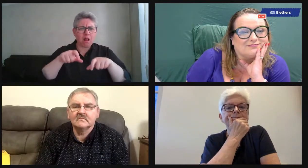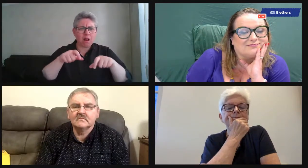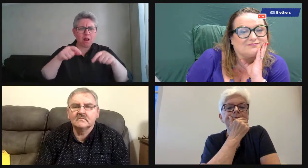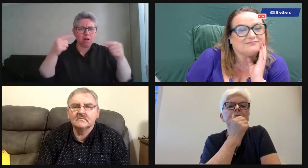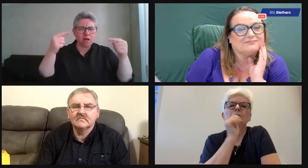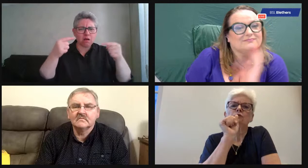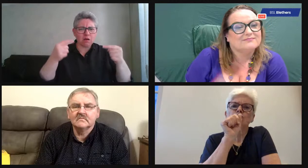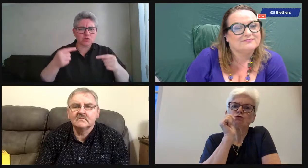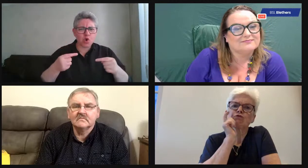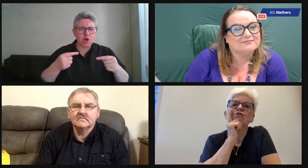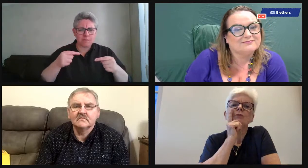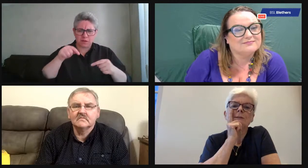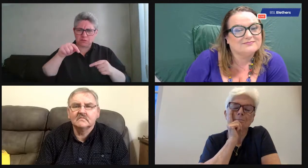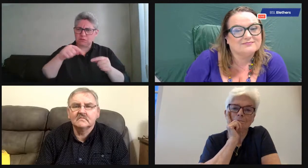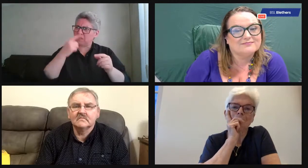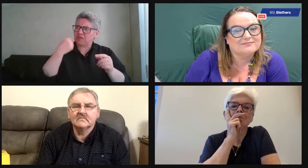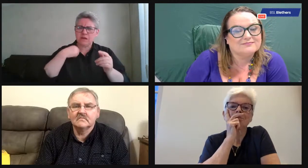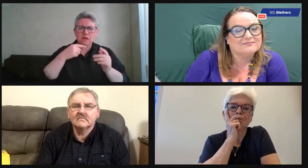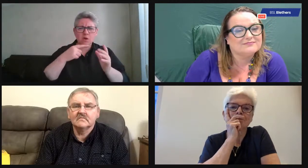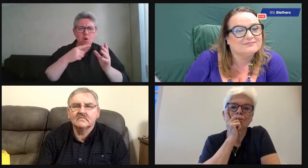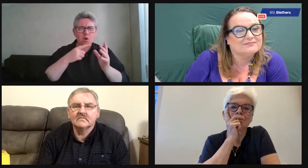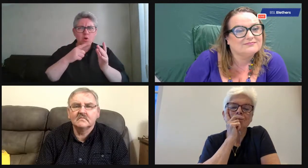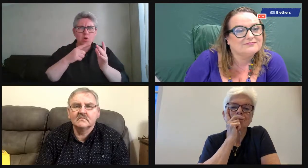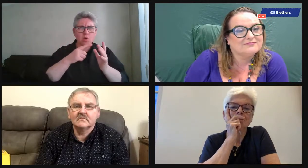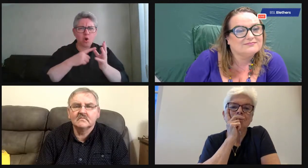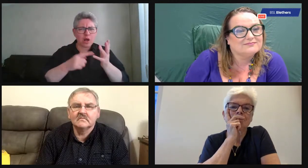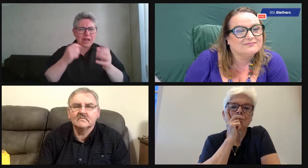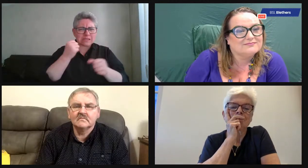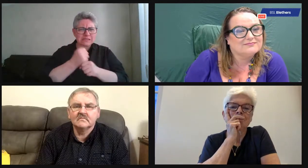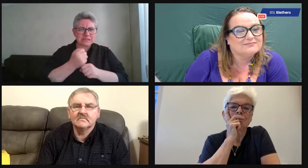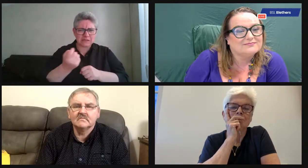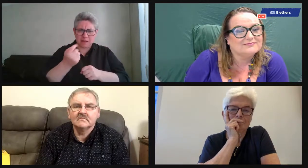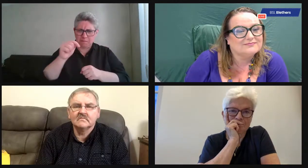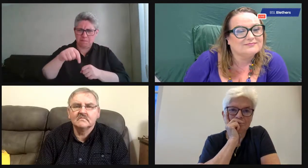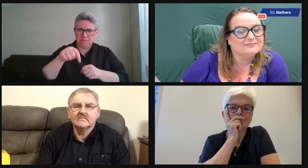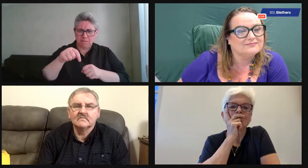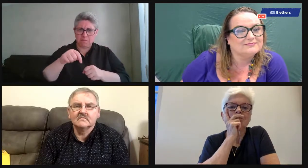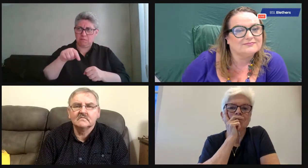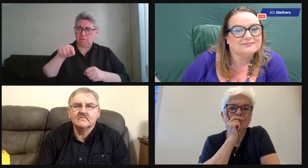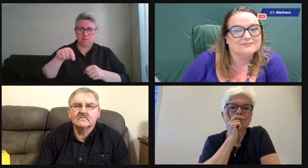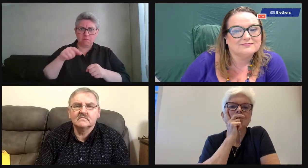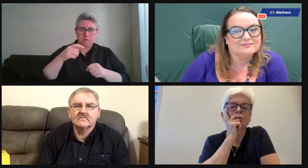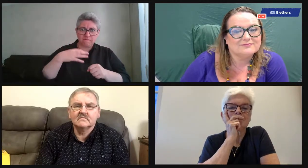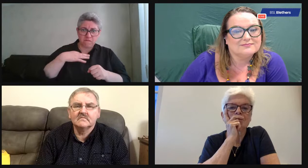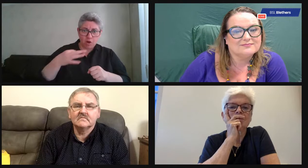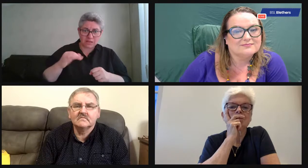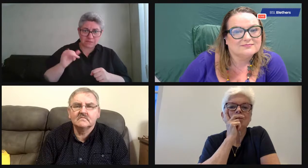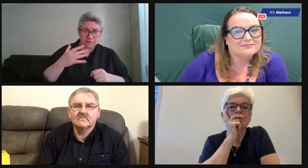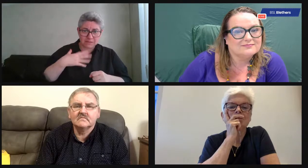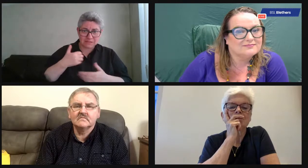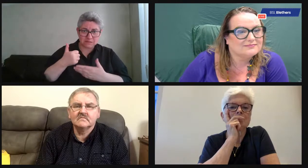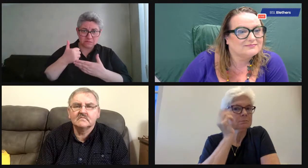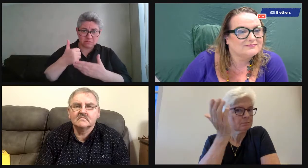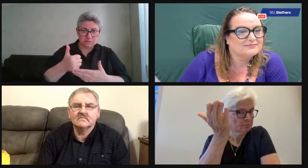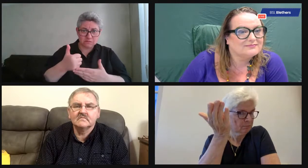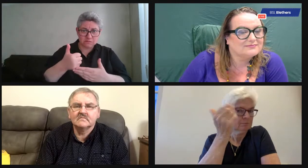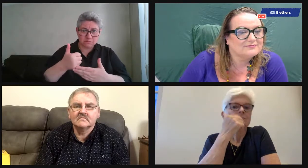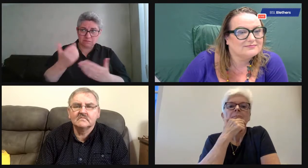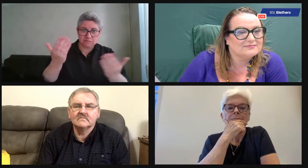wasn't it? We don't we have this cycle competition, velodrome thing? Is that coming in August? Maybe they're looking for